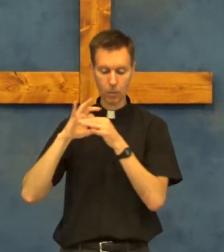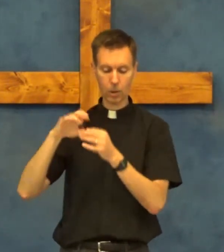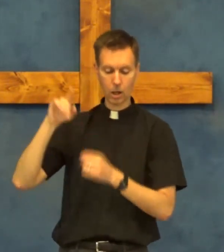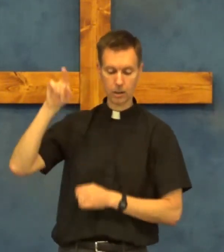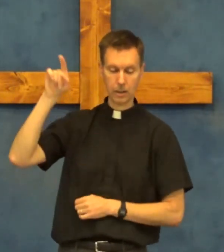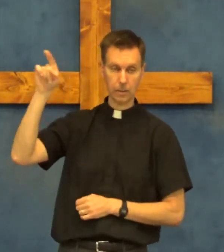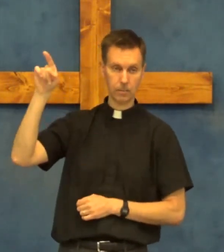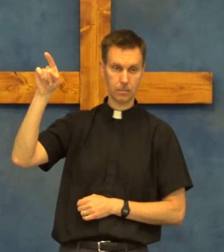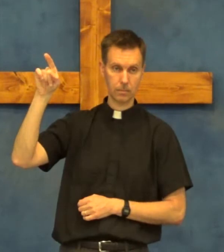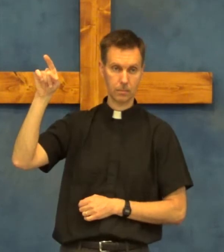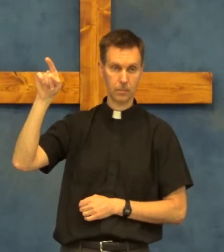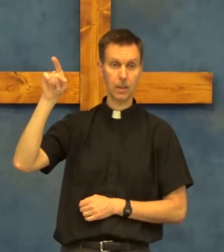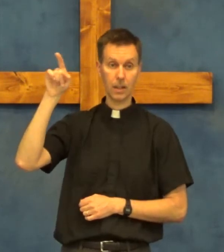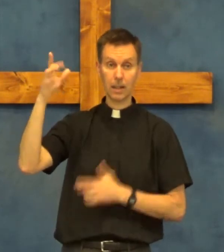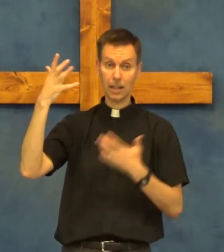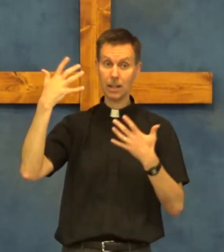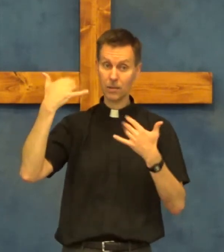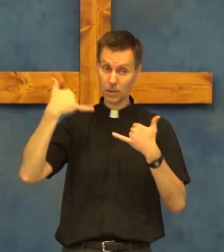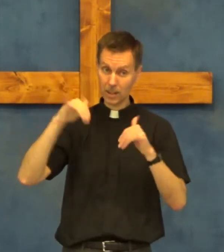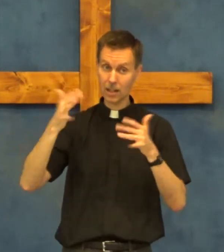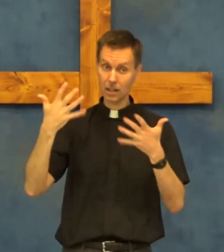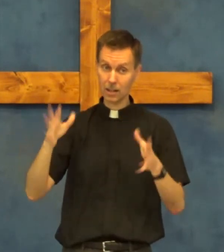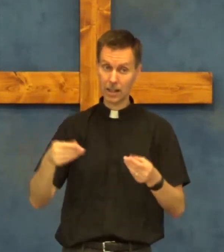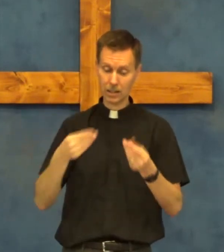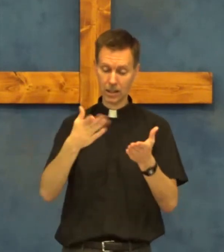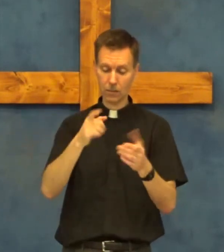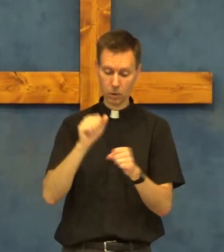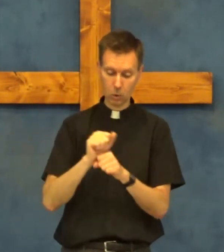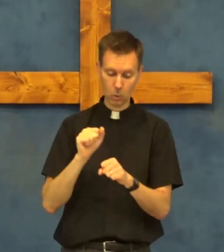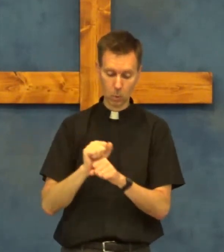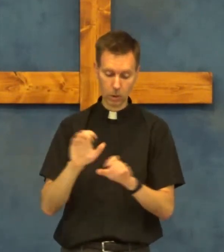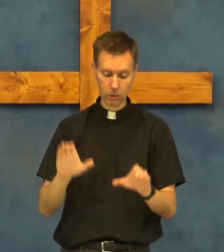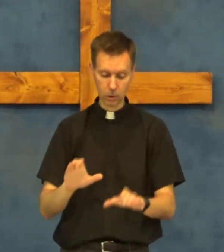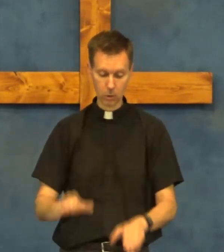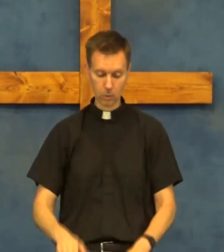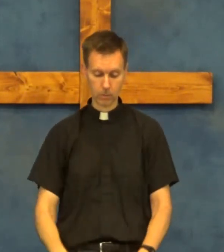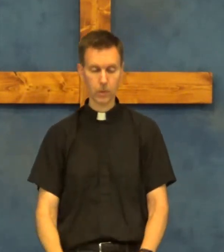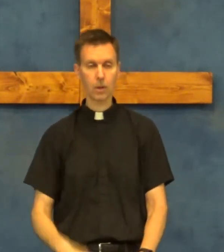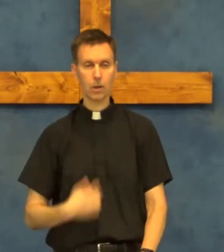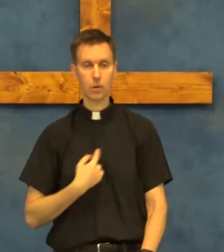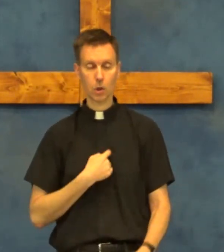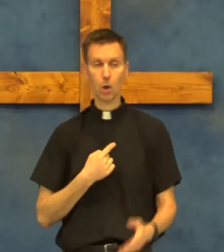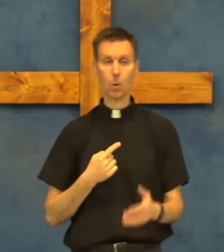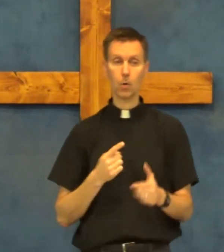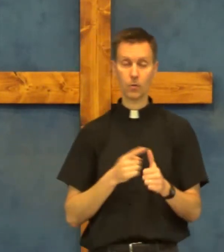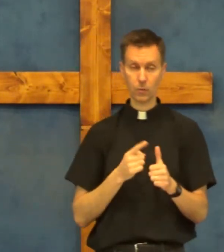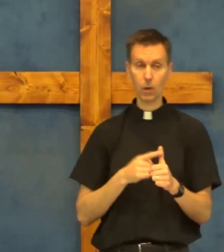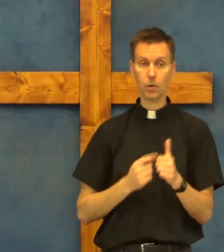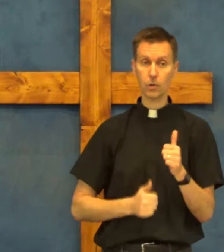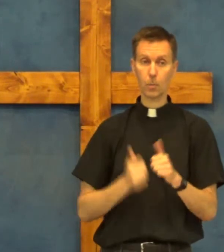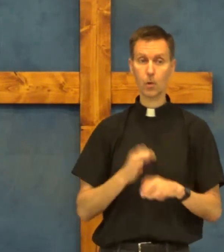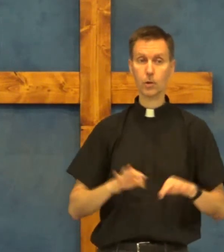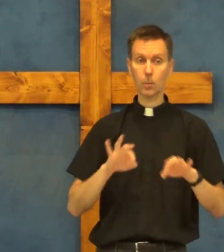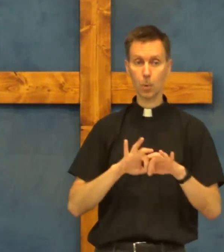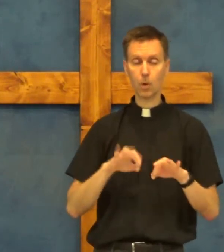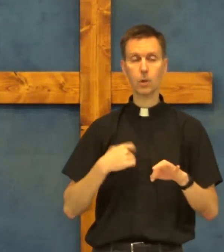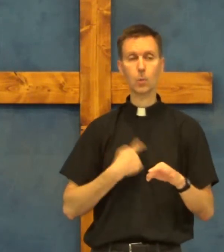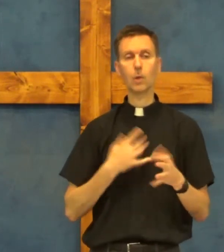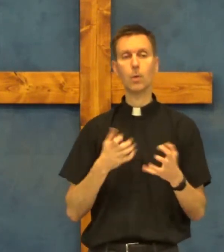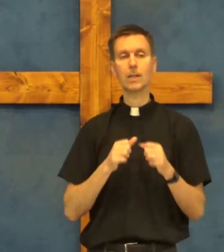belong to him he still has given you work to do so first most important we want